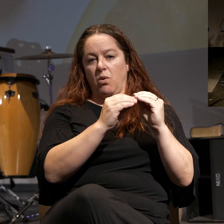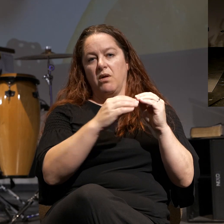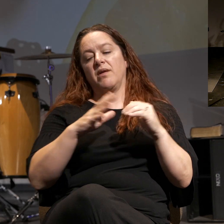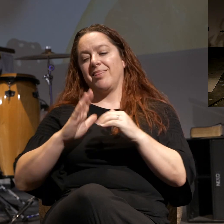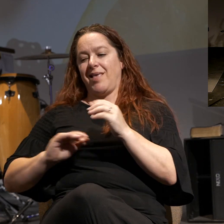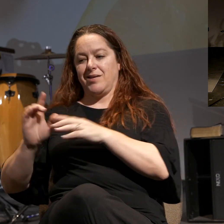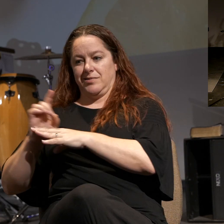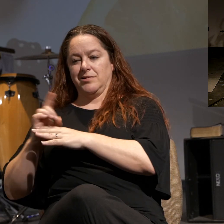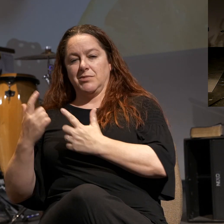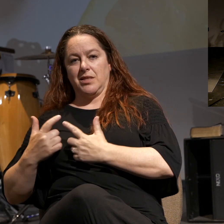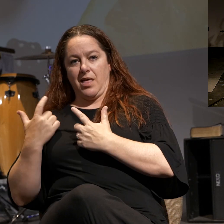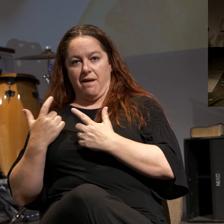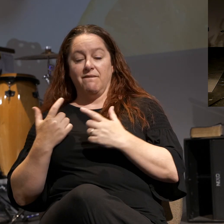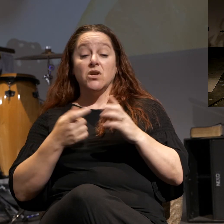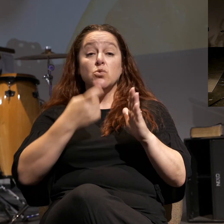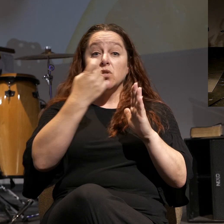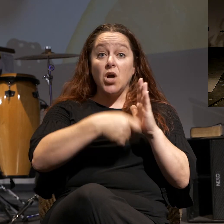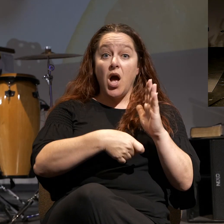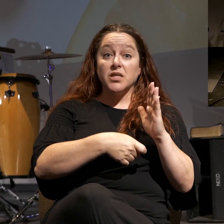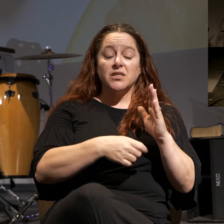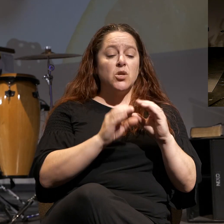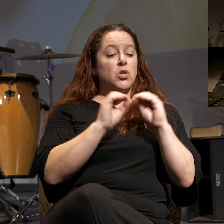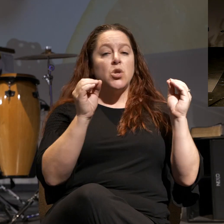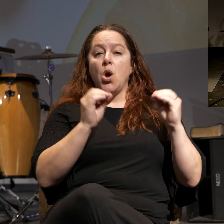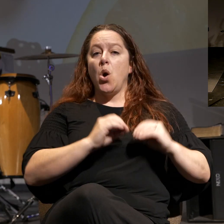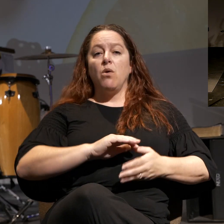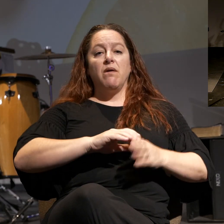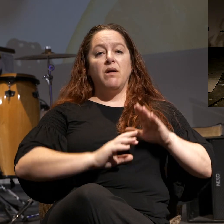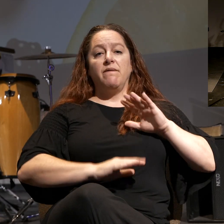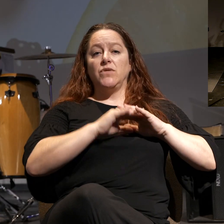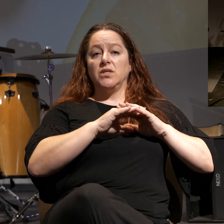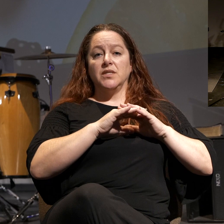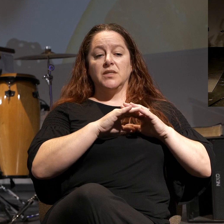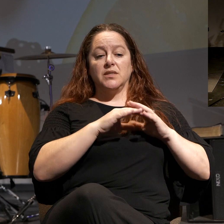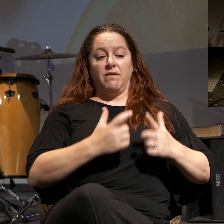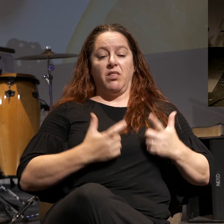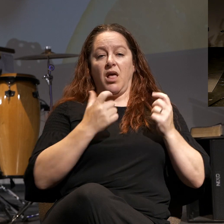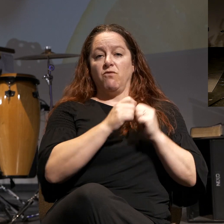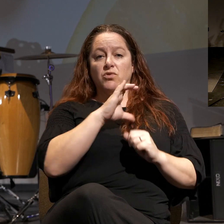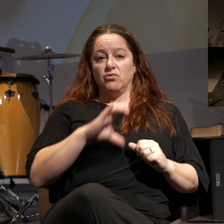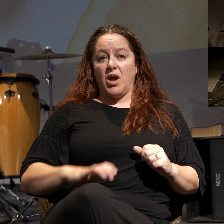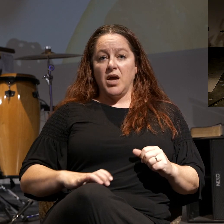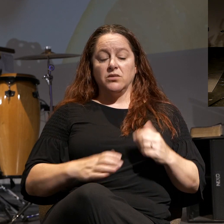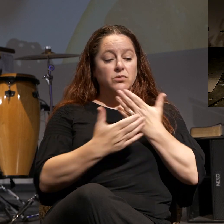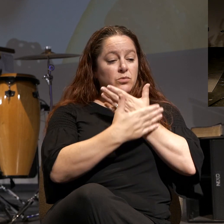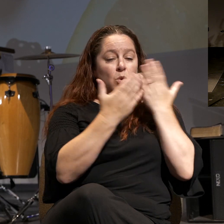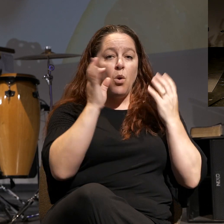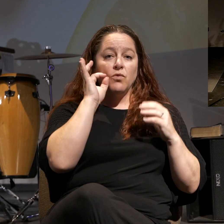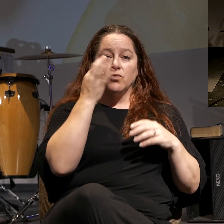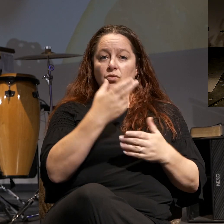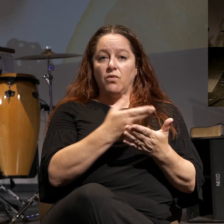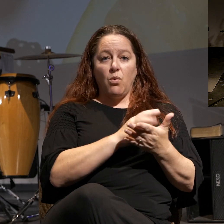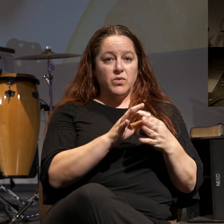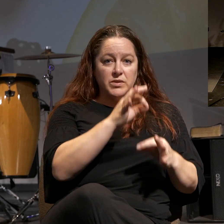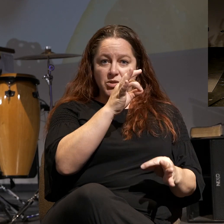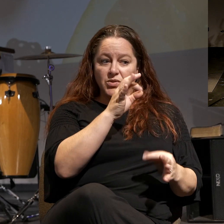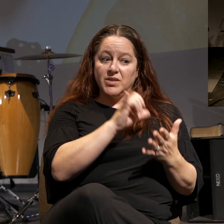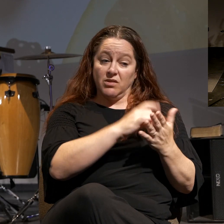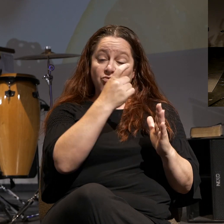It will cost you fullness of life in Christ and the fruit of the Holy Spirit. It will cost you.